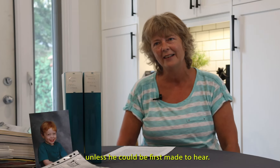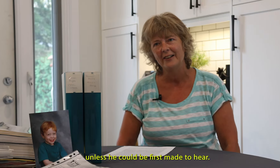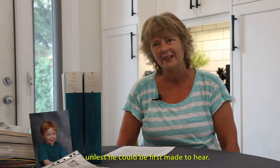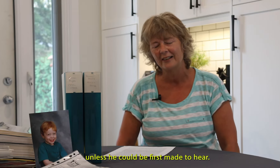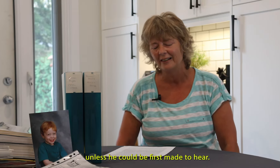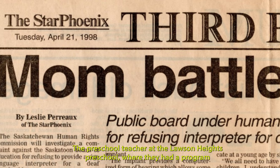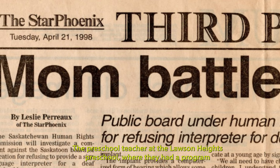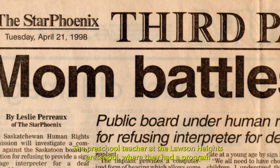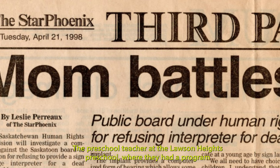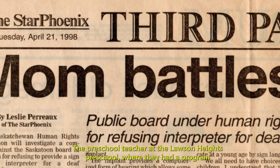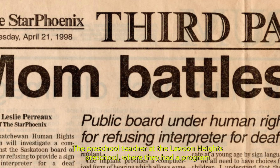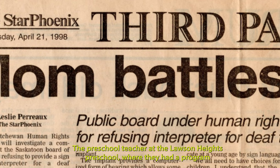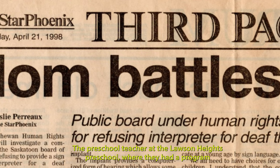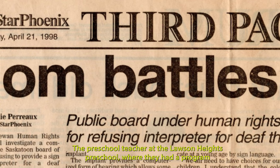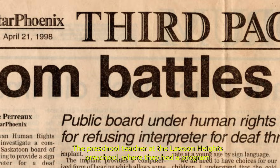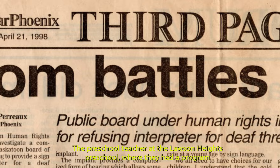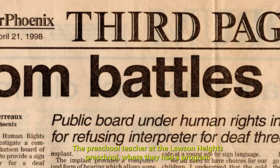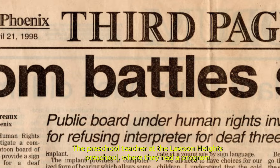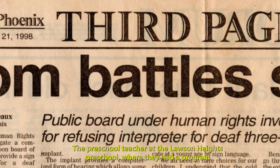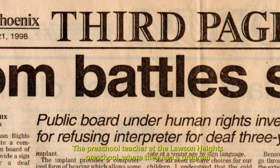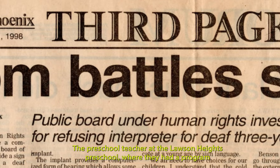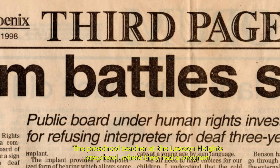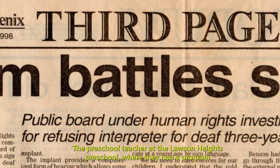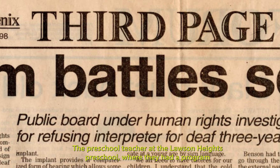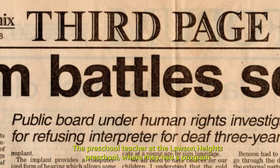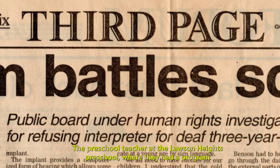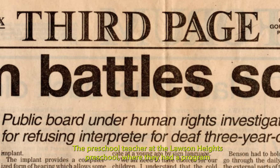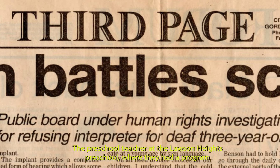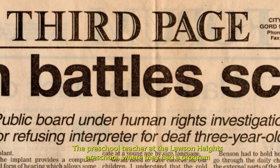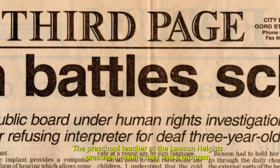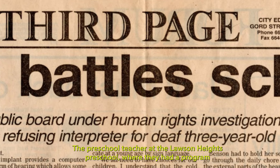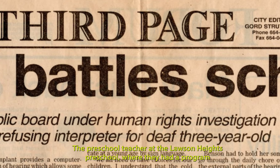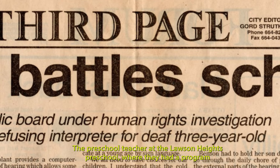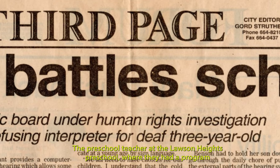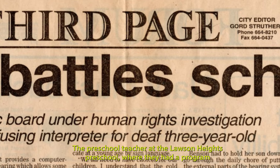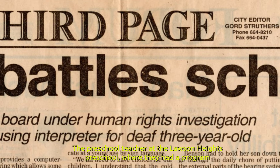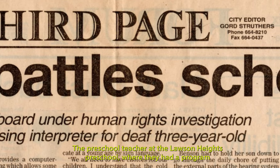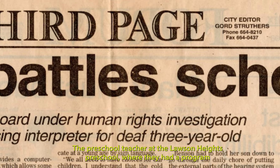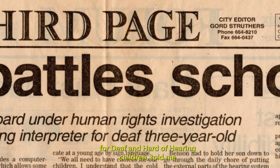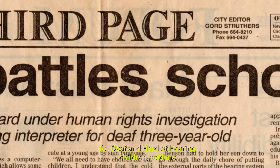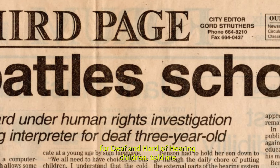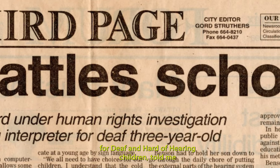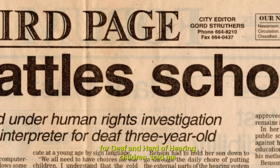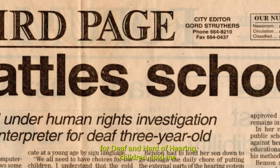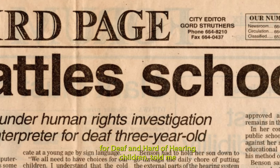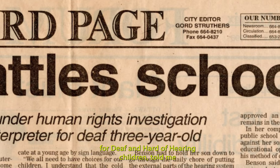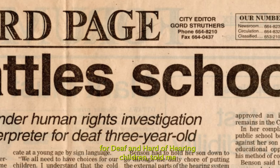hear. The preschool teacher at the Lawson Heights Preschool where they had a program for deaf and hard of hearing children